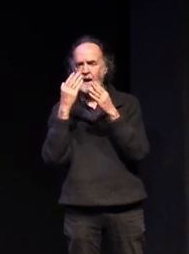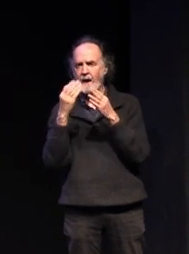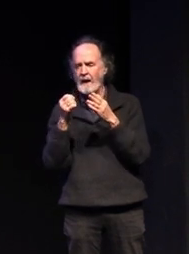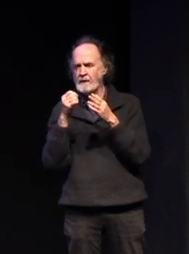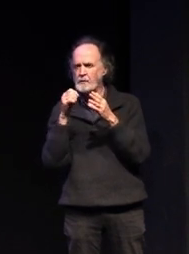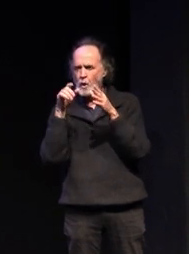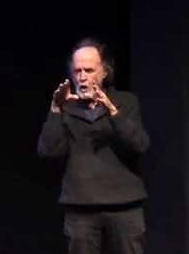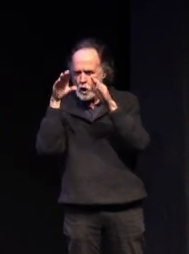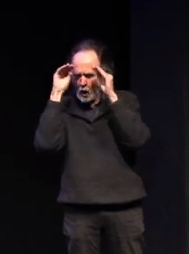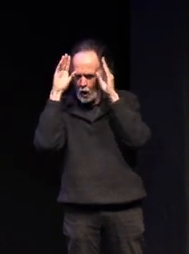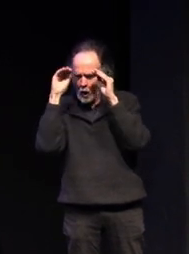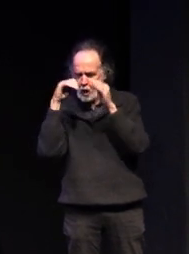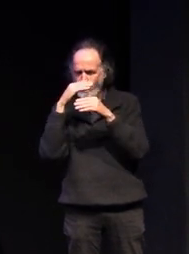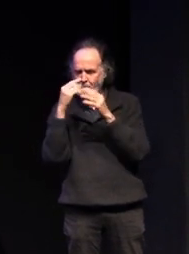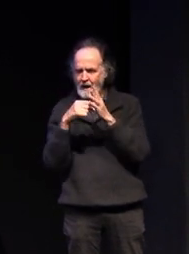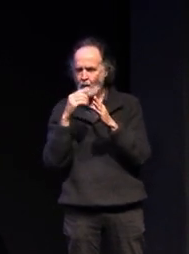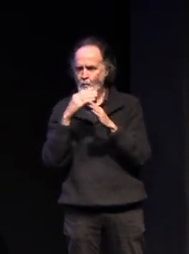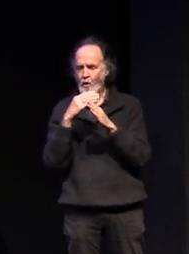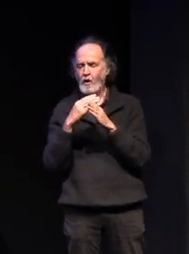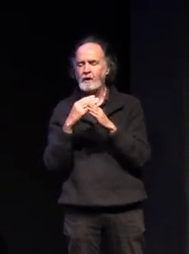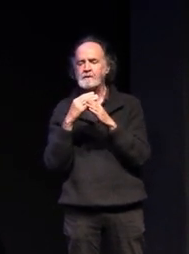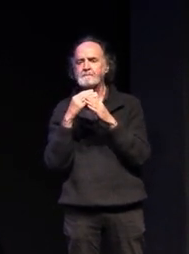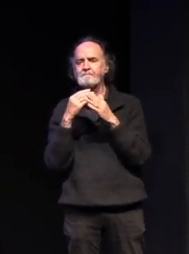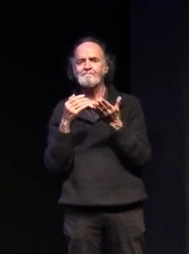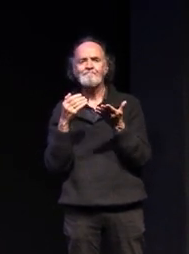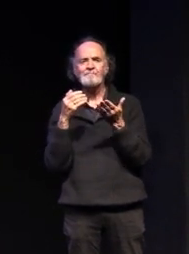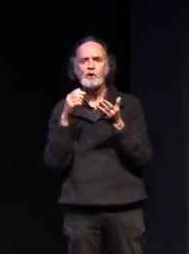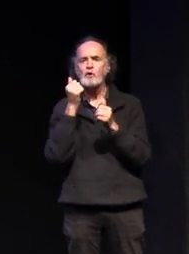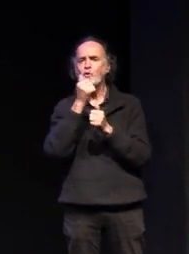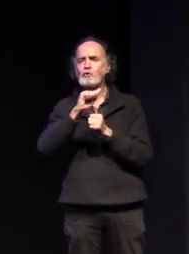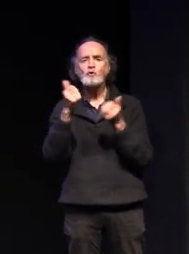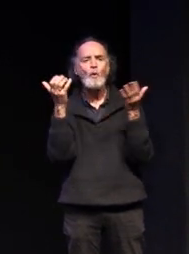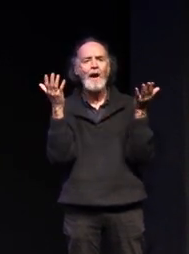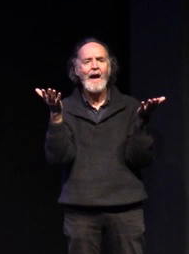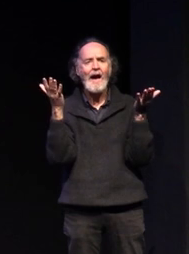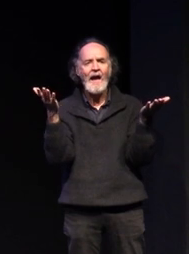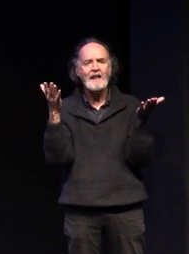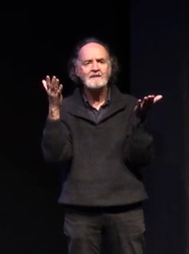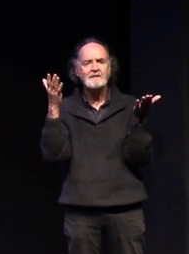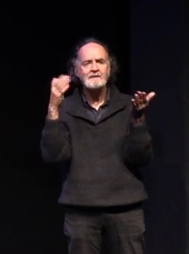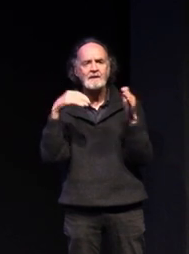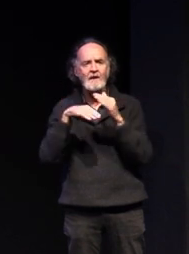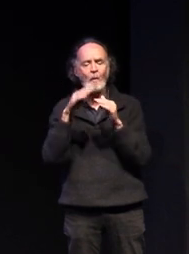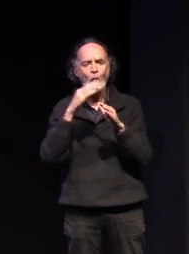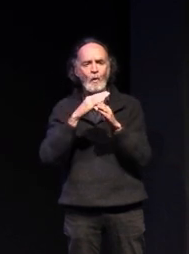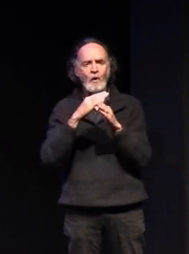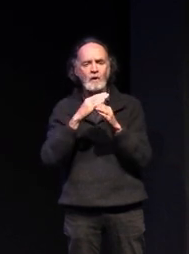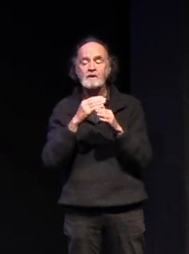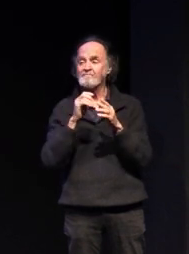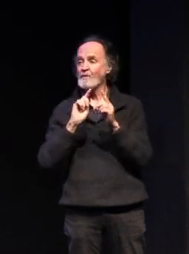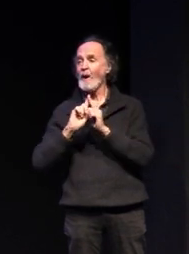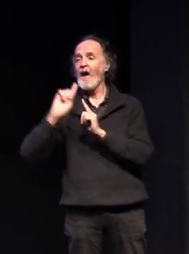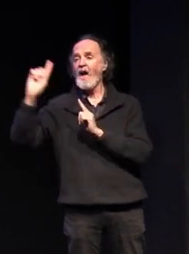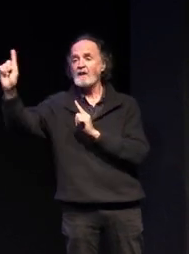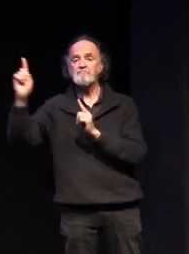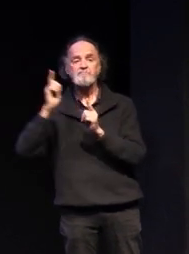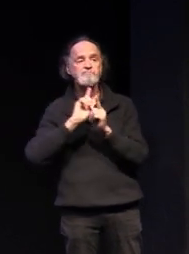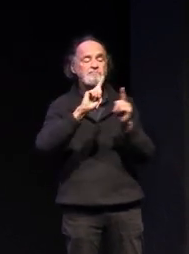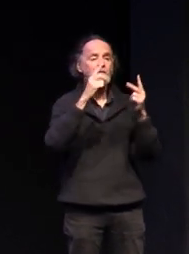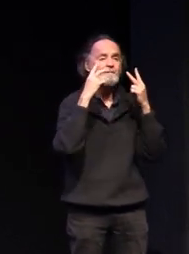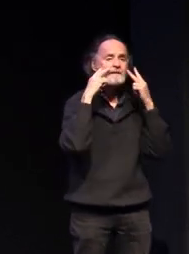so getting out being somewhat hands-on in the workplace spending some time in the industry that you're interested in